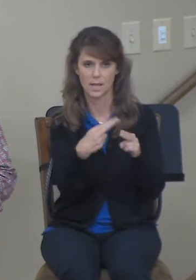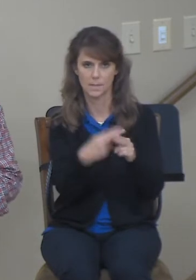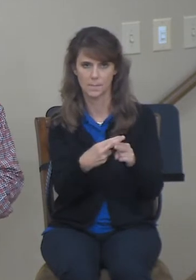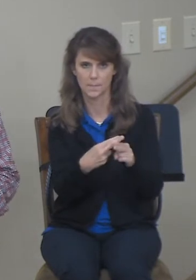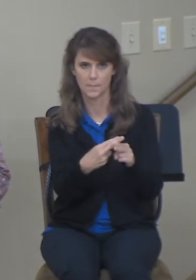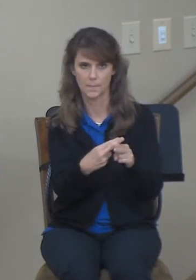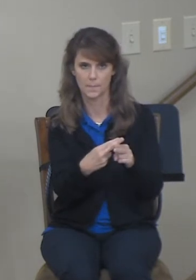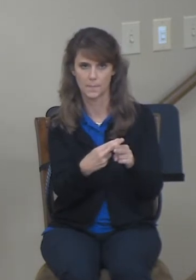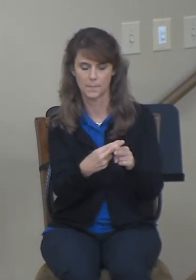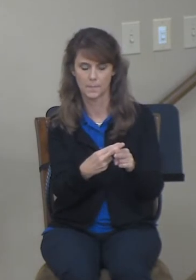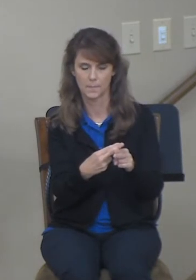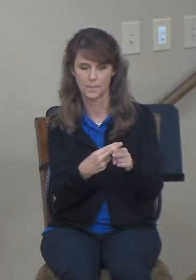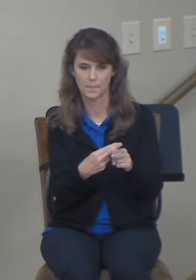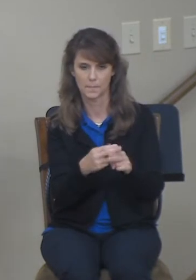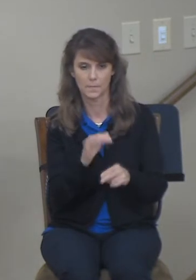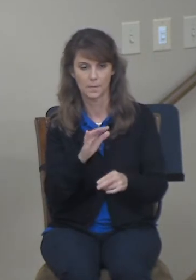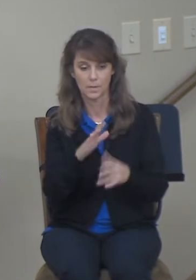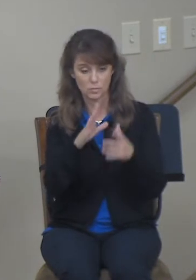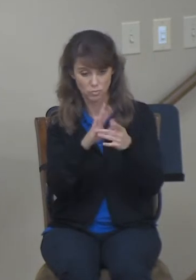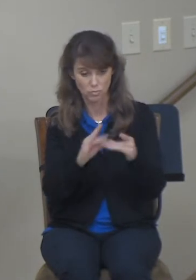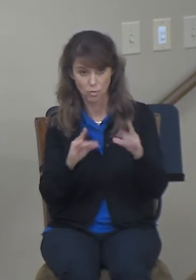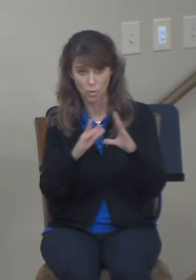Throughout this whole story,